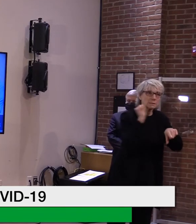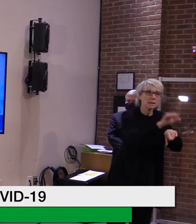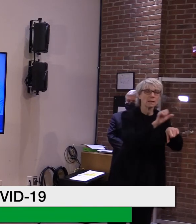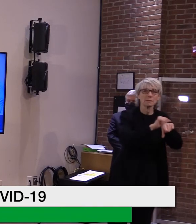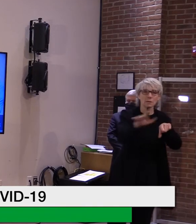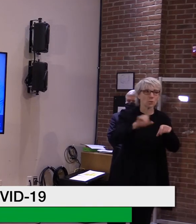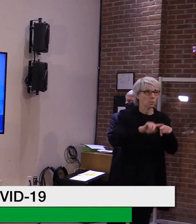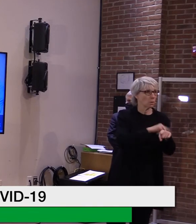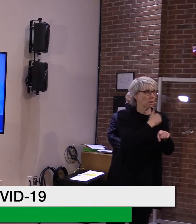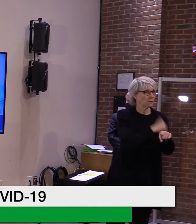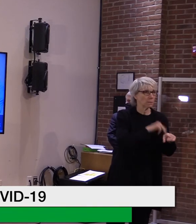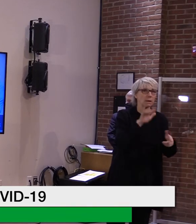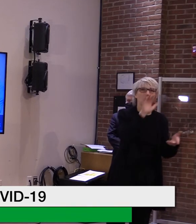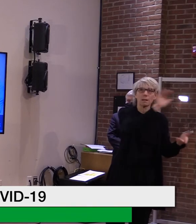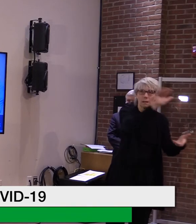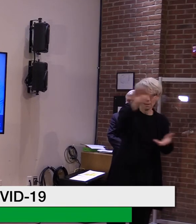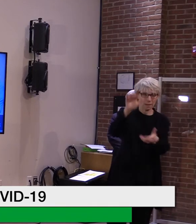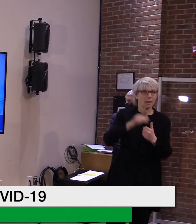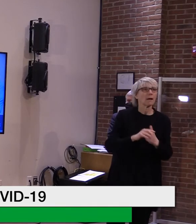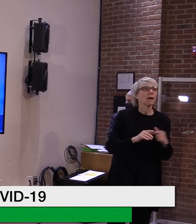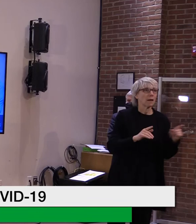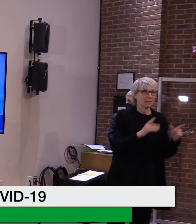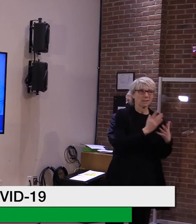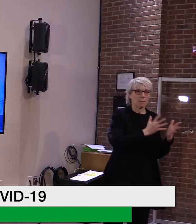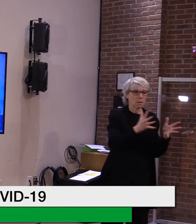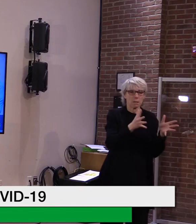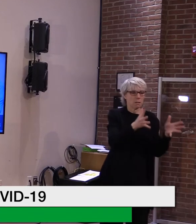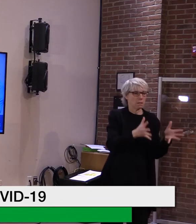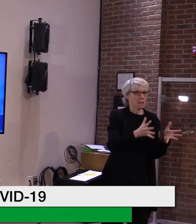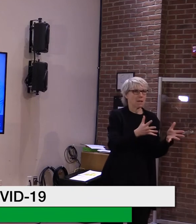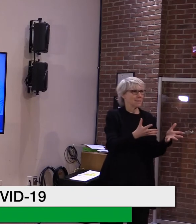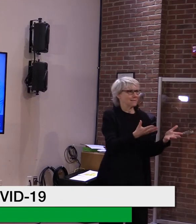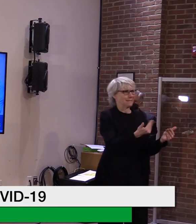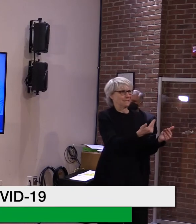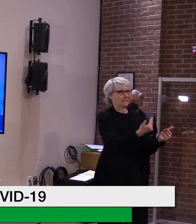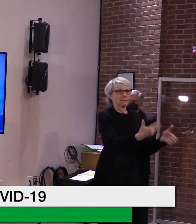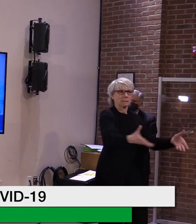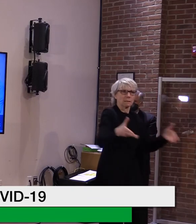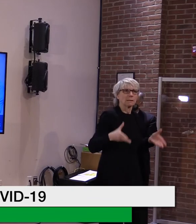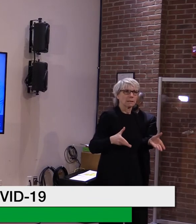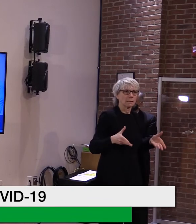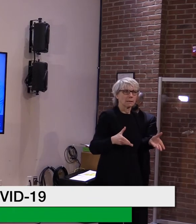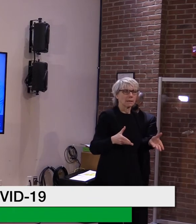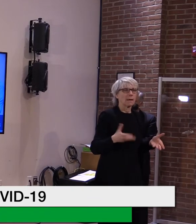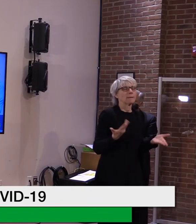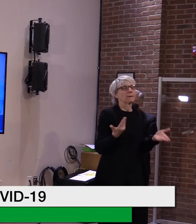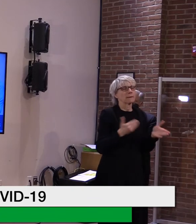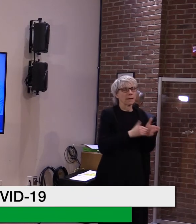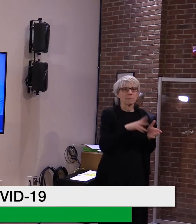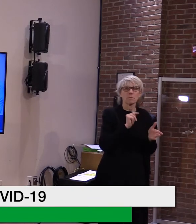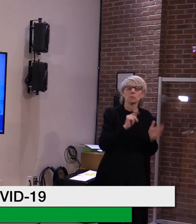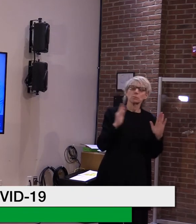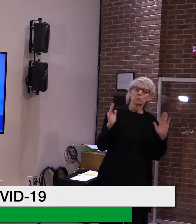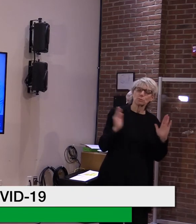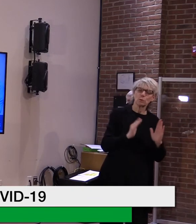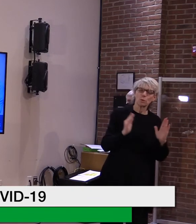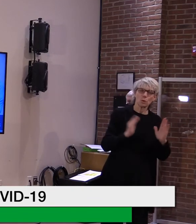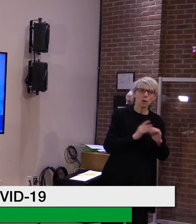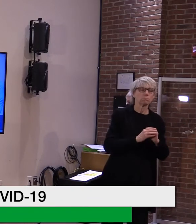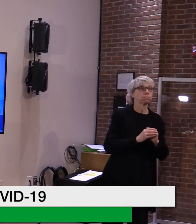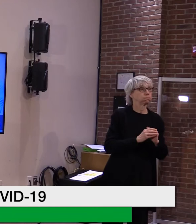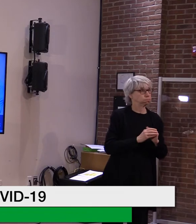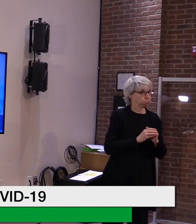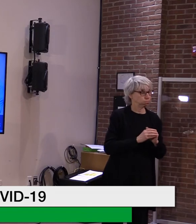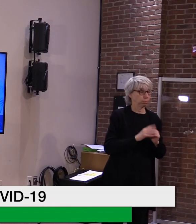and, uh, and they had, um, some, some inventory as well. So, I think, again, because of our small state, it really does have an